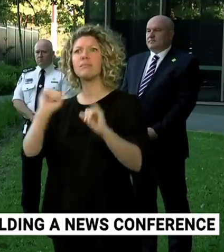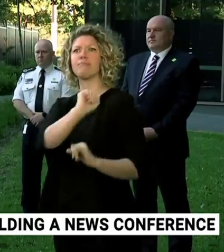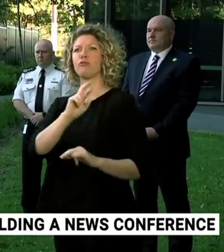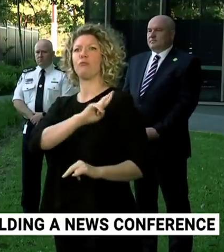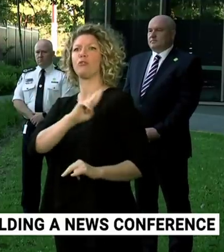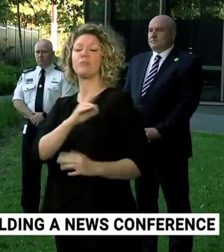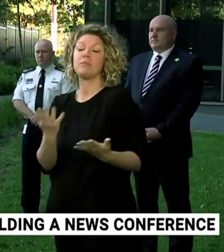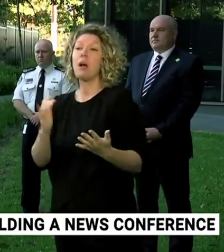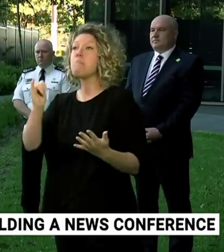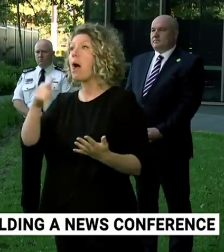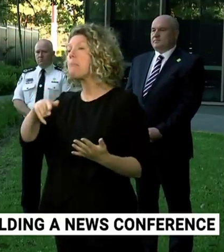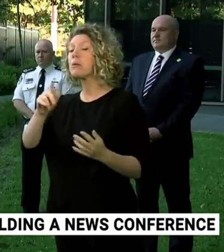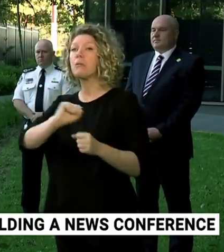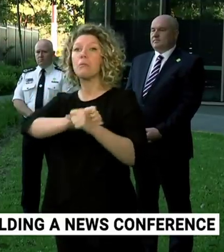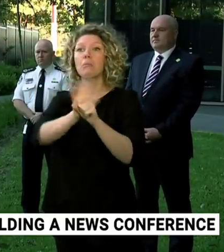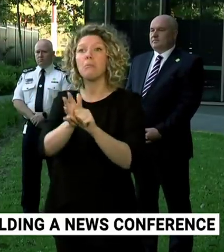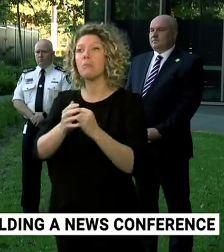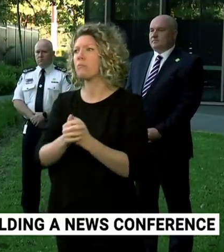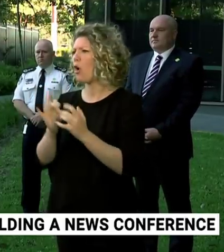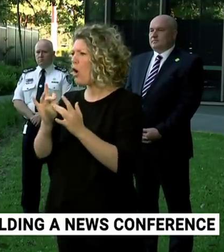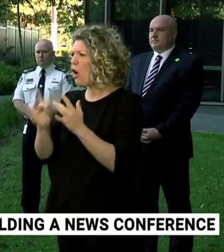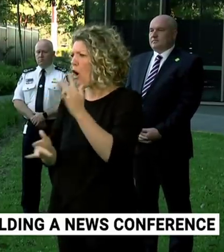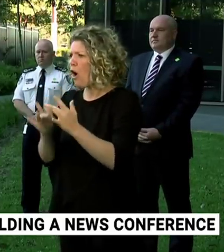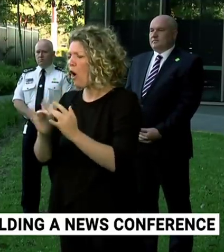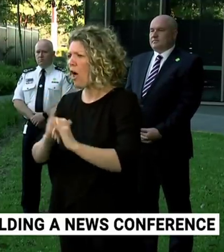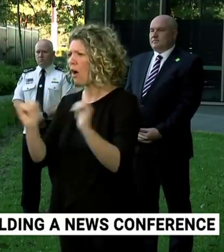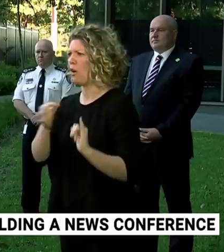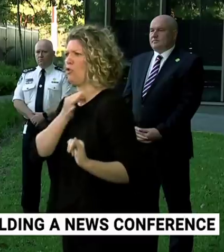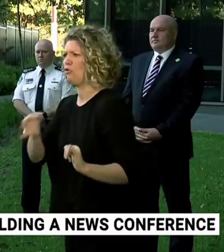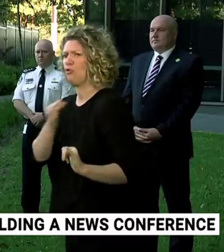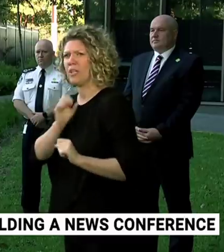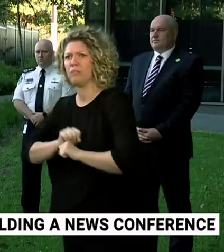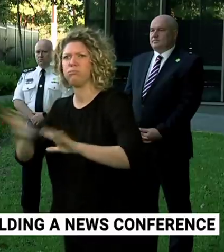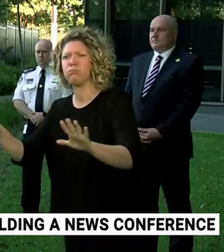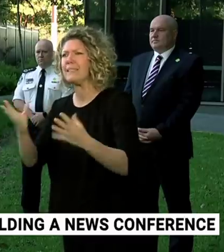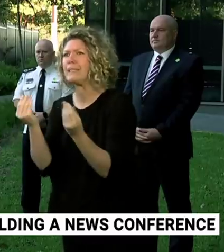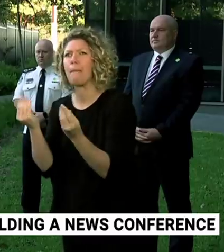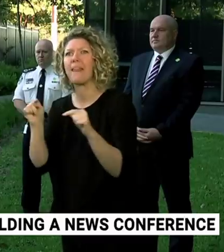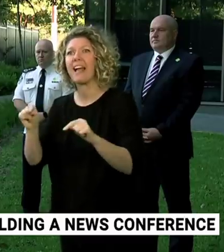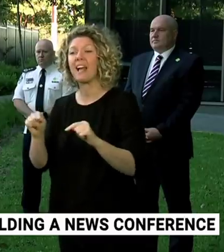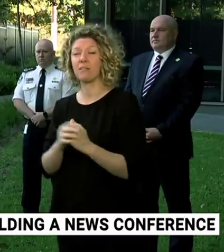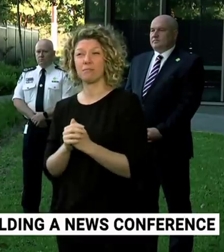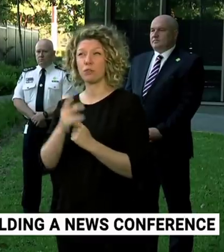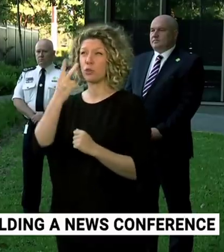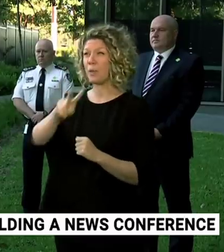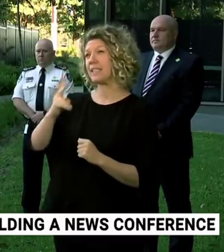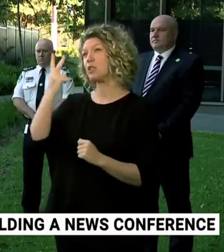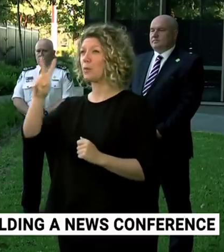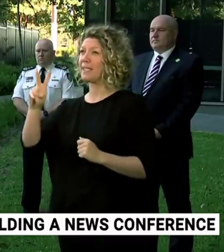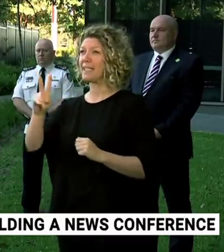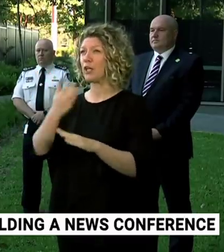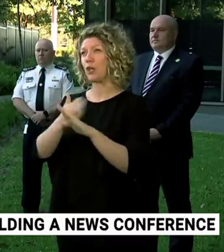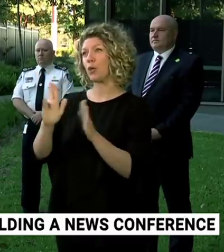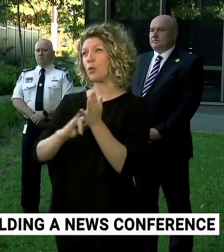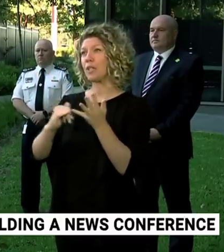be it COVID, be it cyber security, be it a whole range of things we may not foreshadow. Who would have thought that in 2020 New South Wales will be